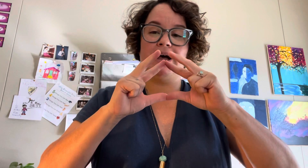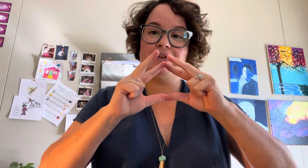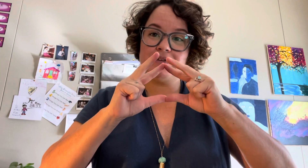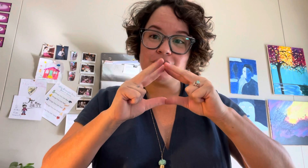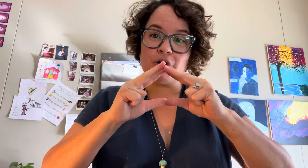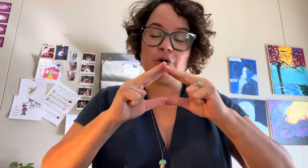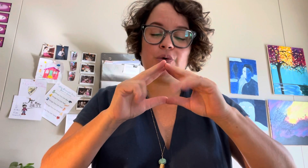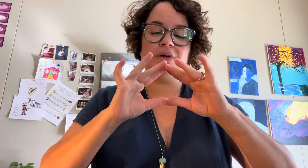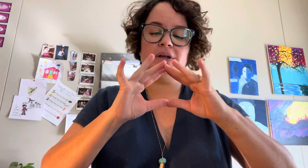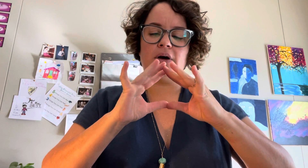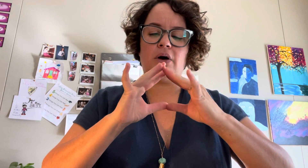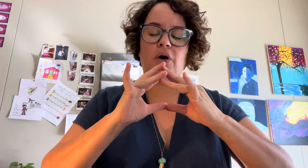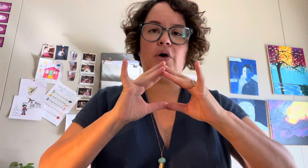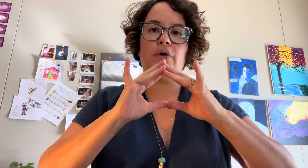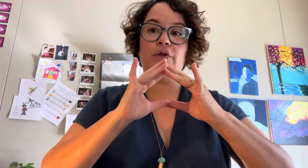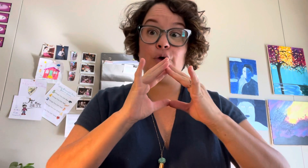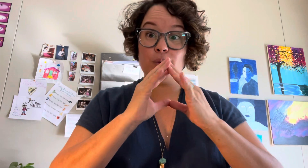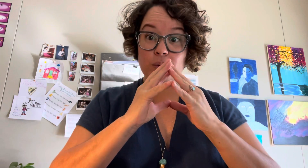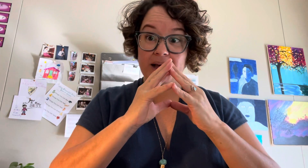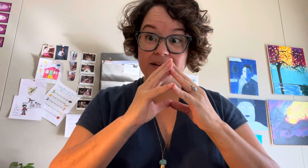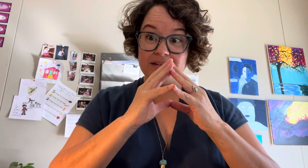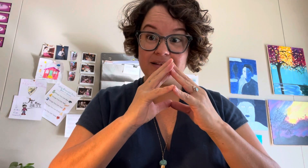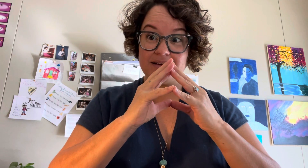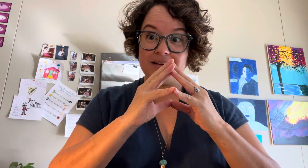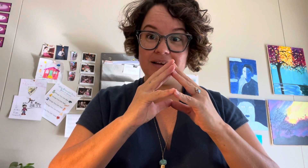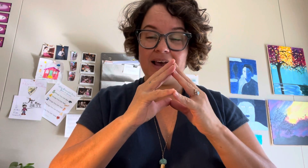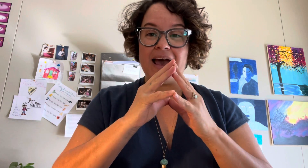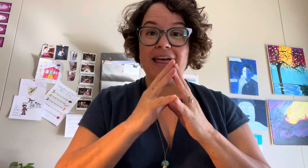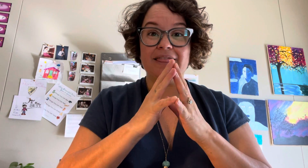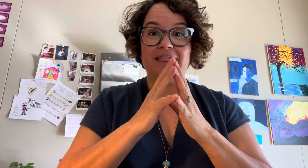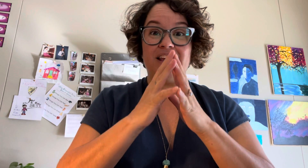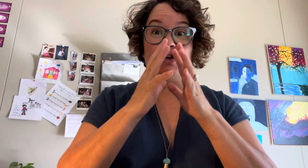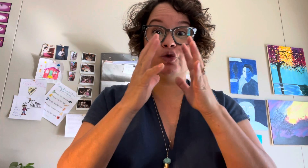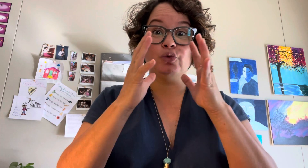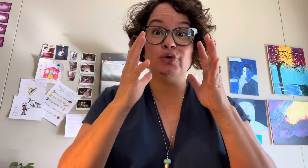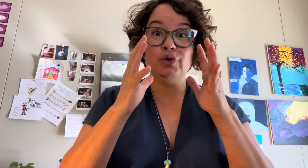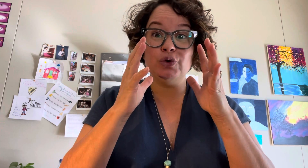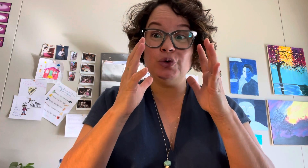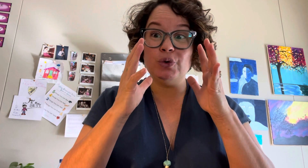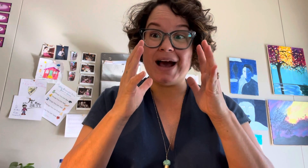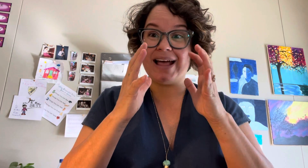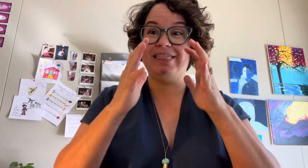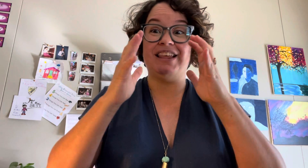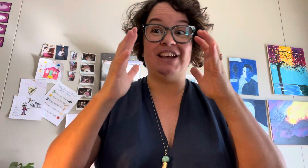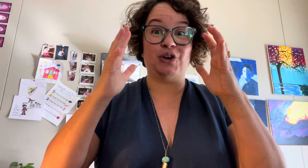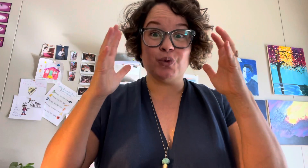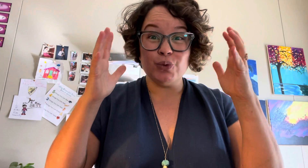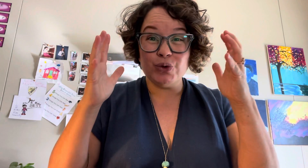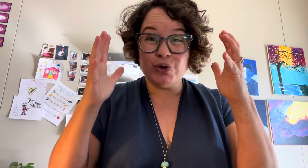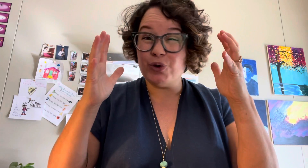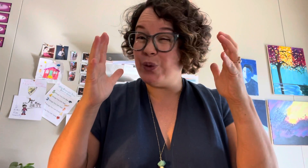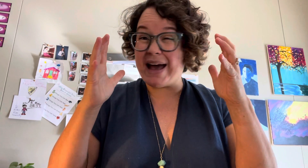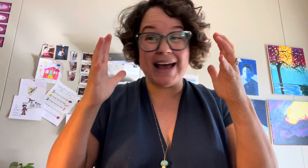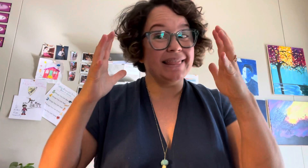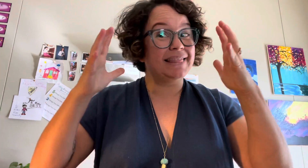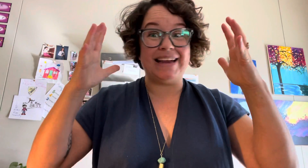so did all the rest. And they grew and they grew and they